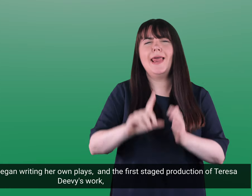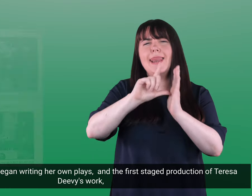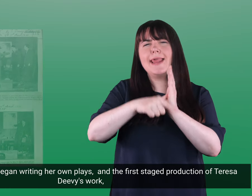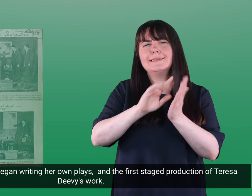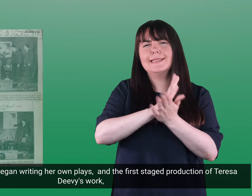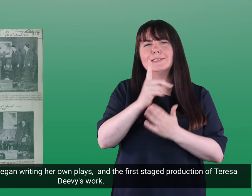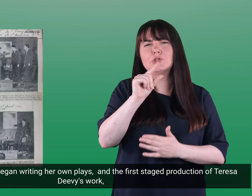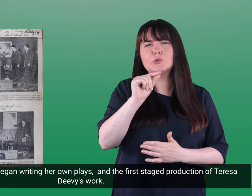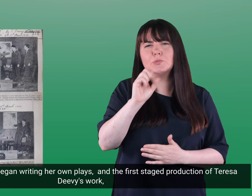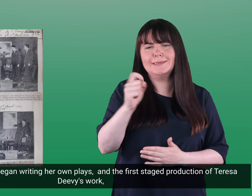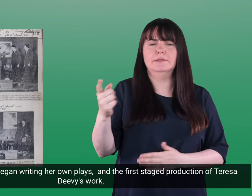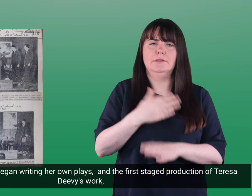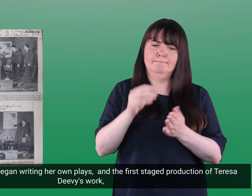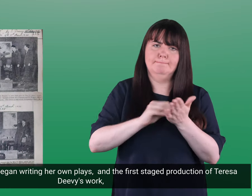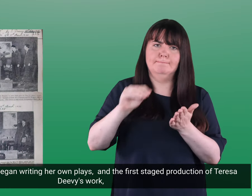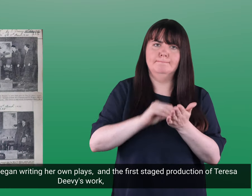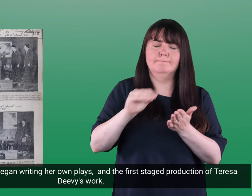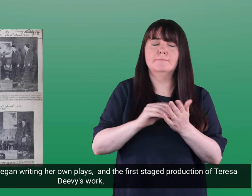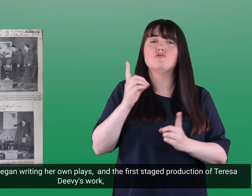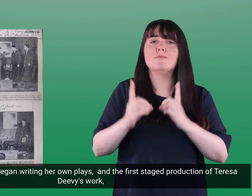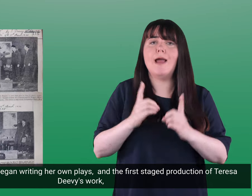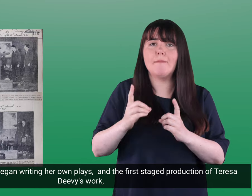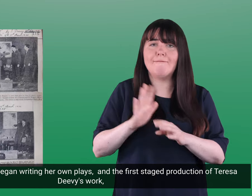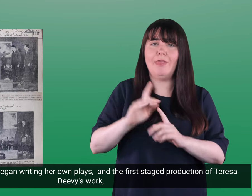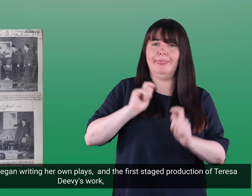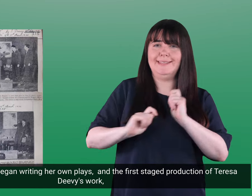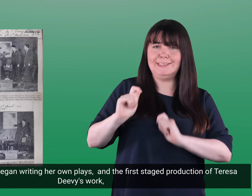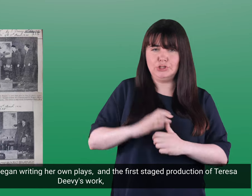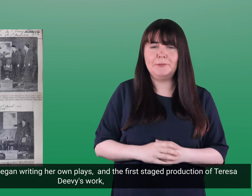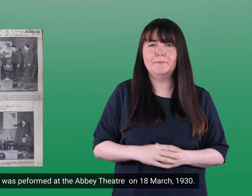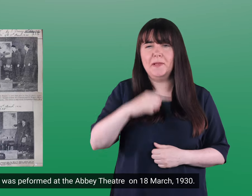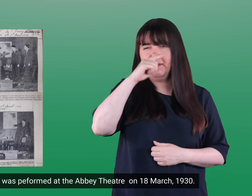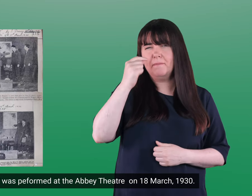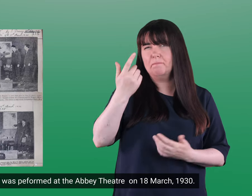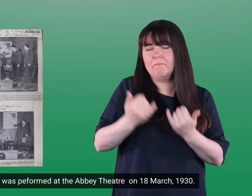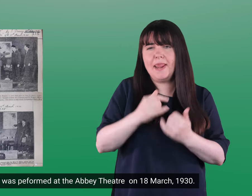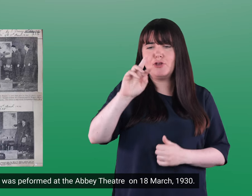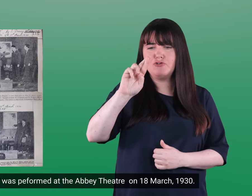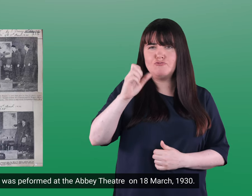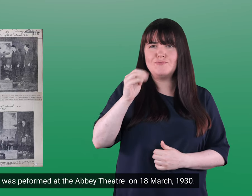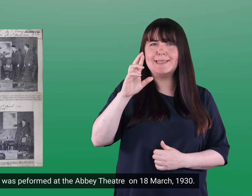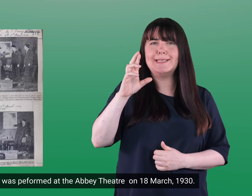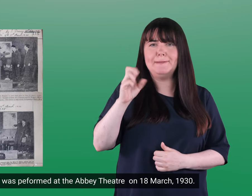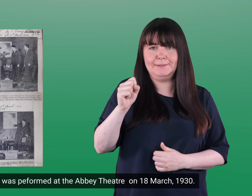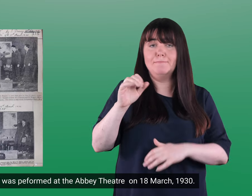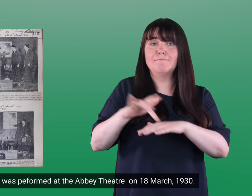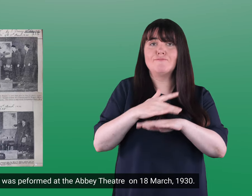performances. In the late 1920s, she began writing her own plays This and the first stage production of Teresa Deevy's work, Reapers,